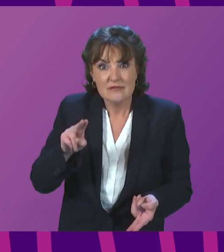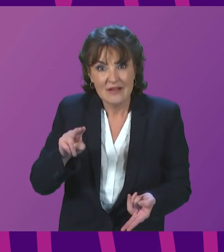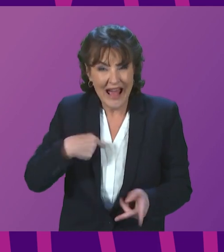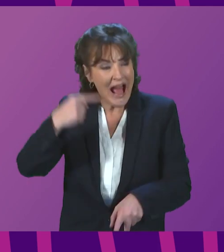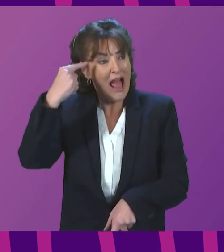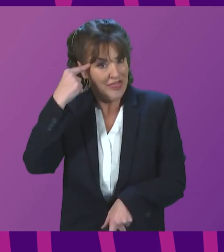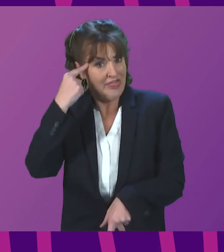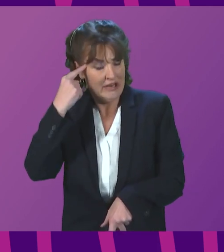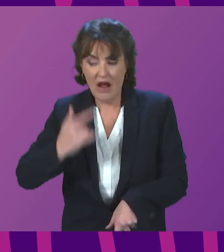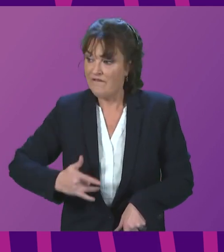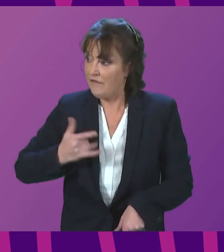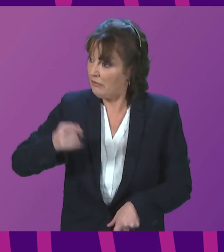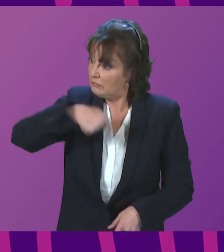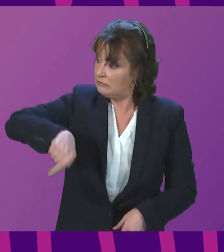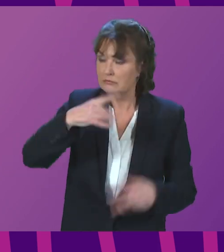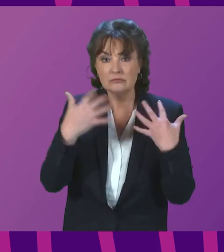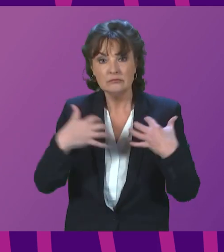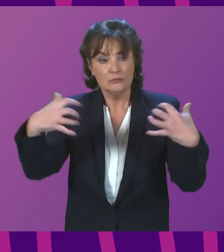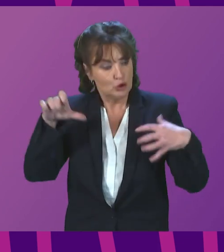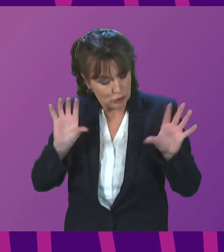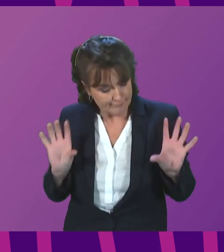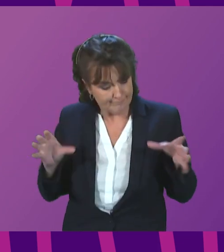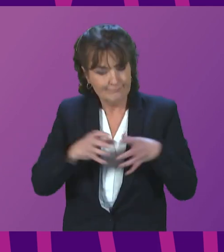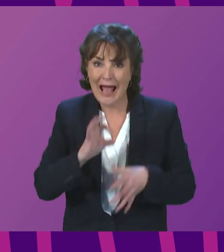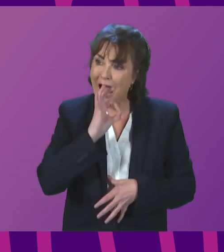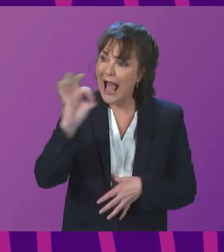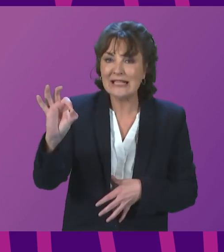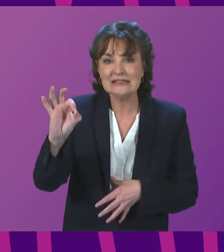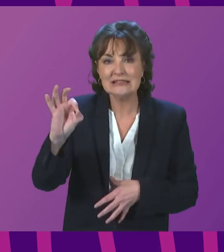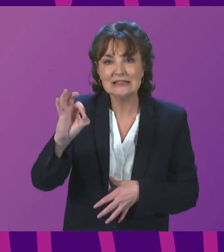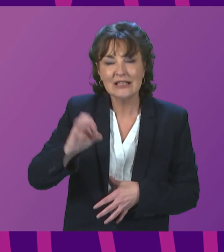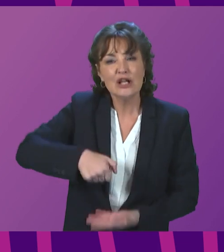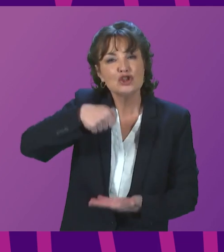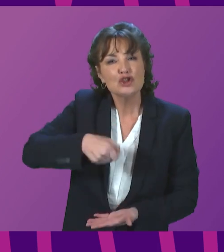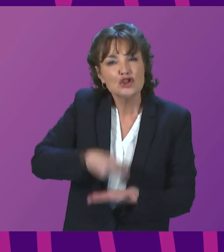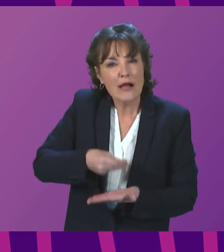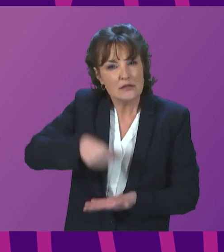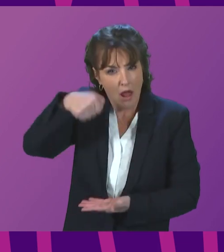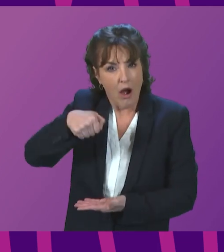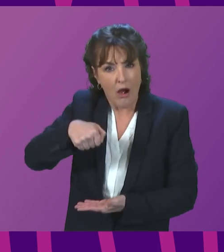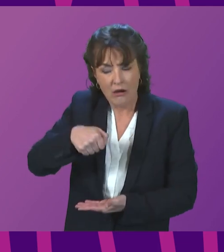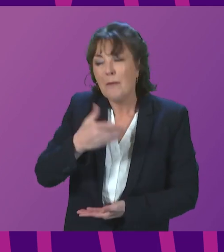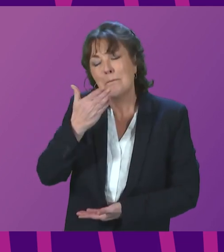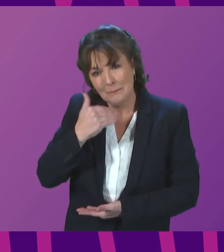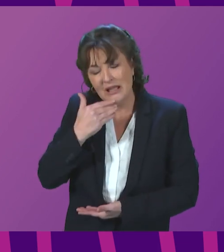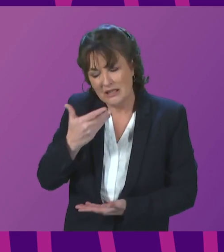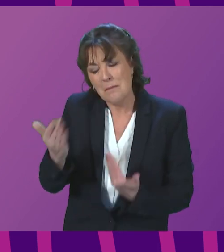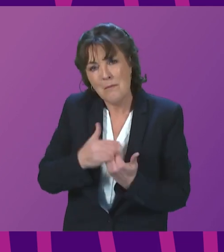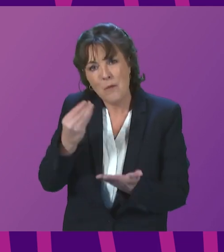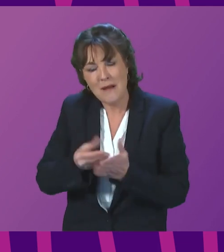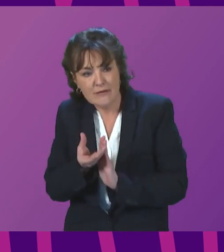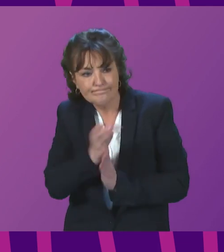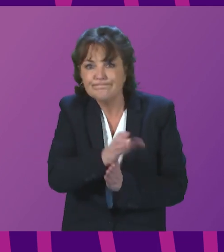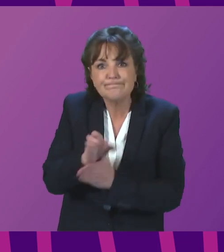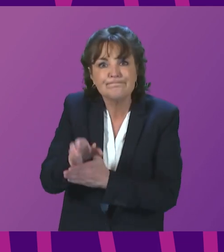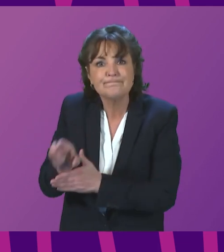to come together in this chamber to call on the Chancellor to do that, to act in the way he acted at the start of the pandemic, and provide that assistance. And